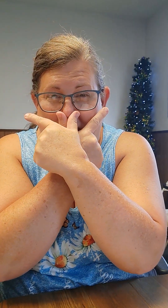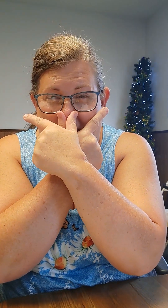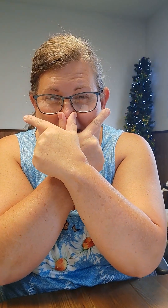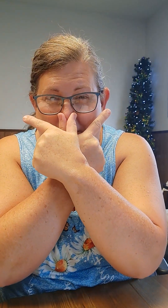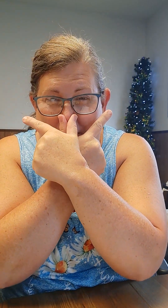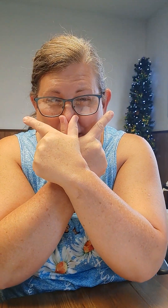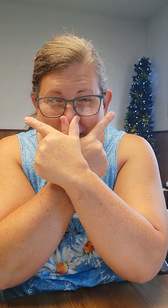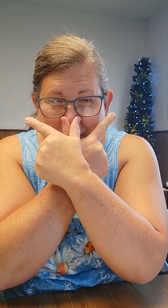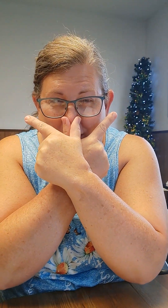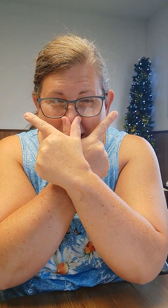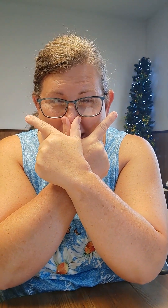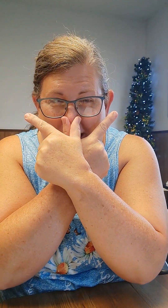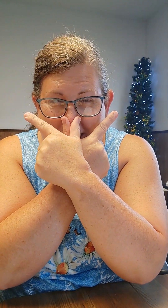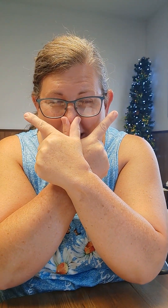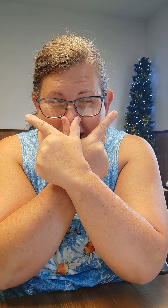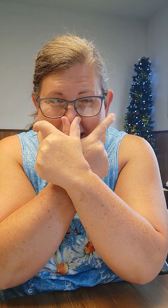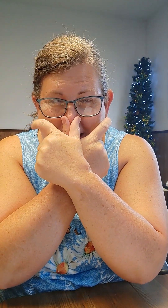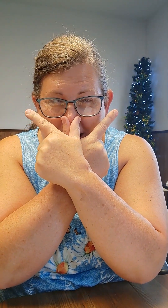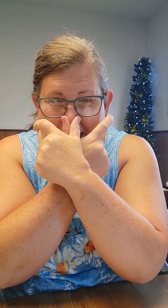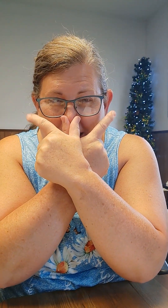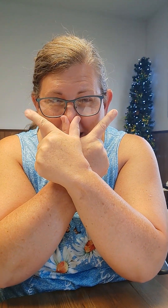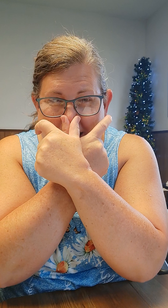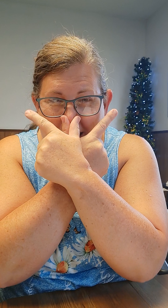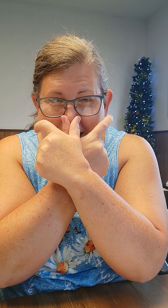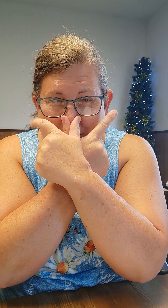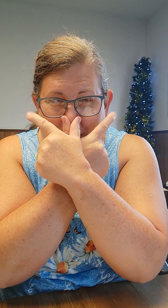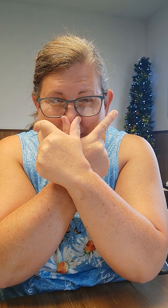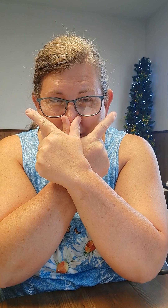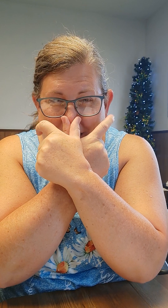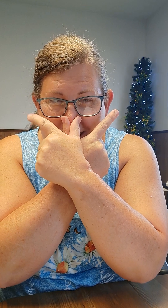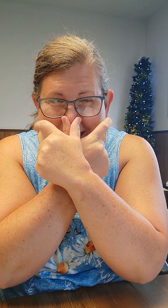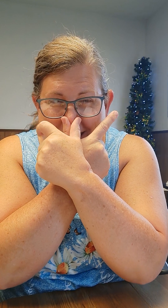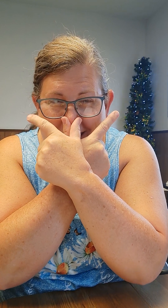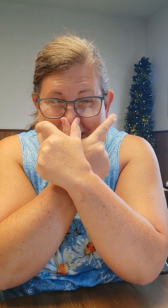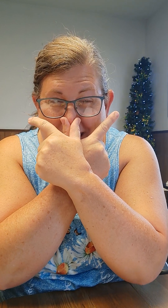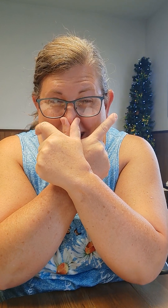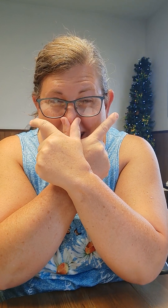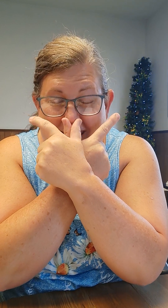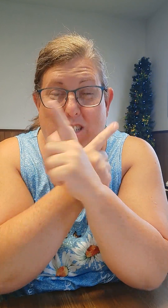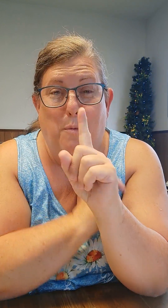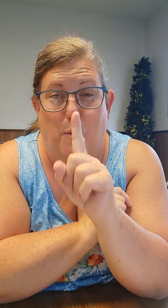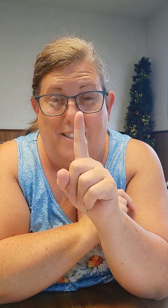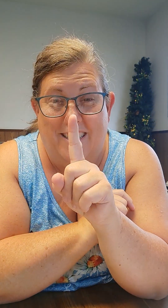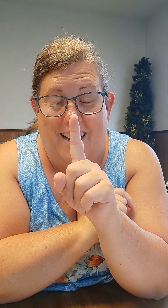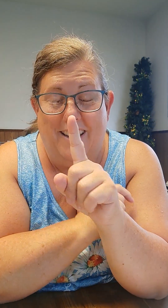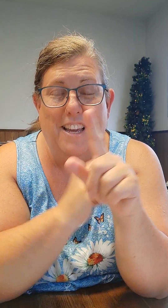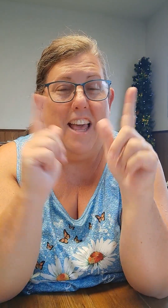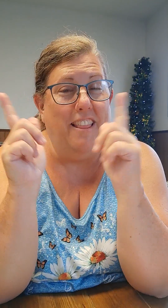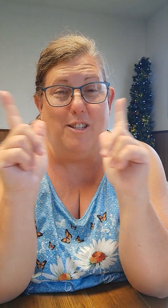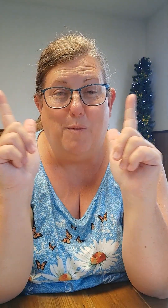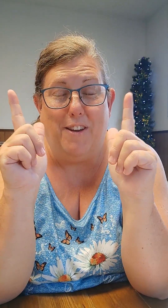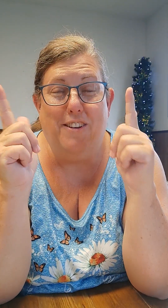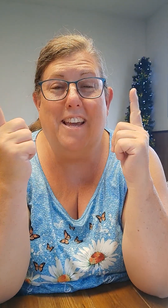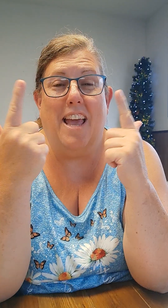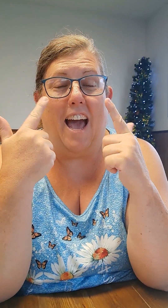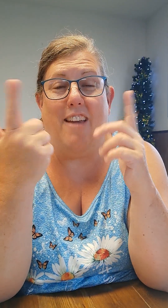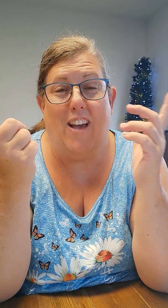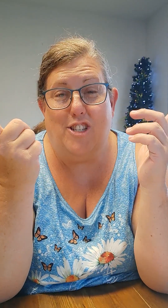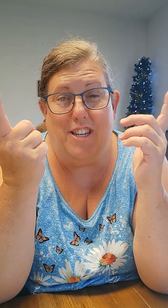Put it on your nose like this. Roach. Okay. That's one sign. That's weird. I've actually